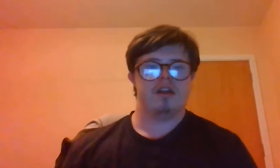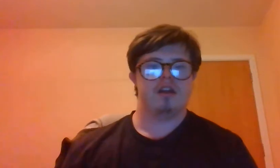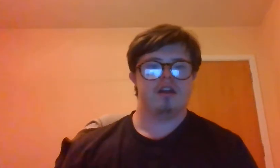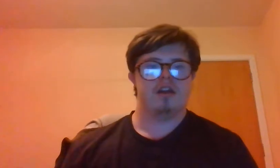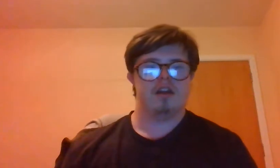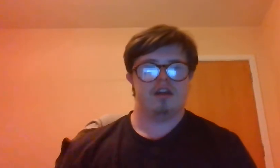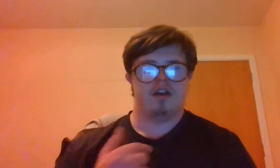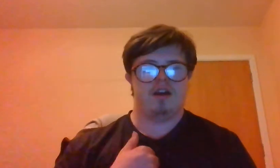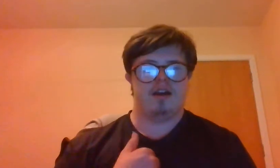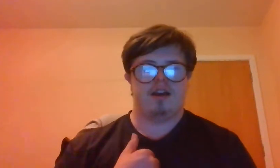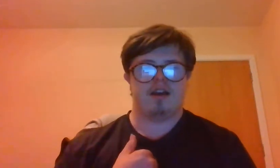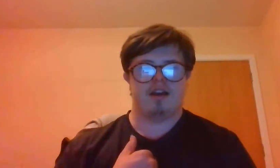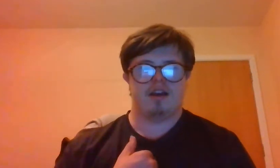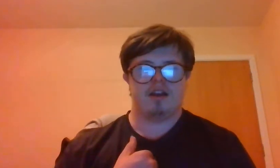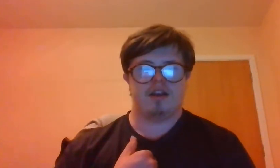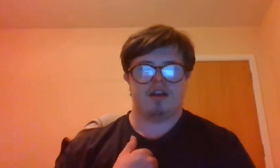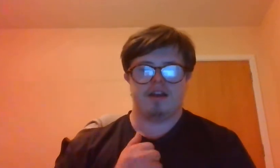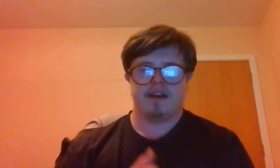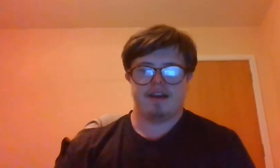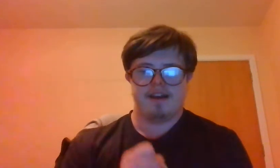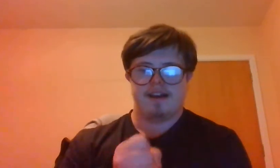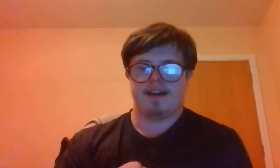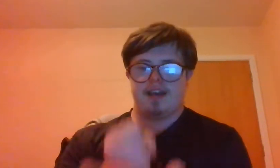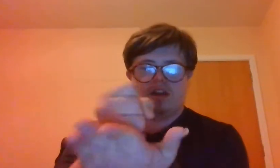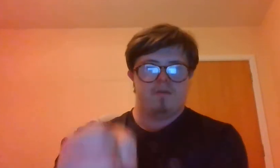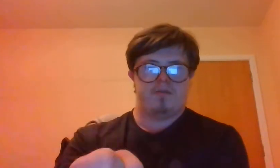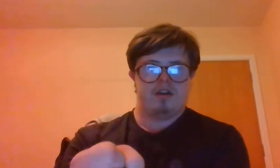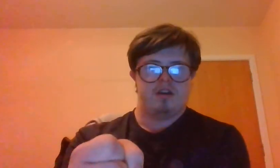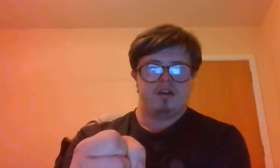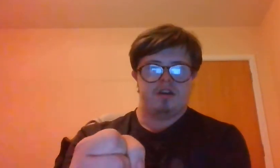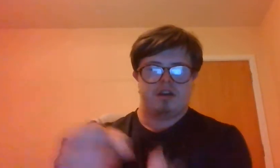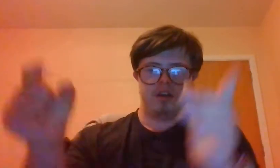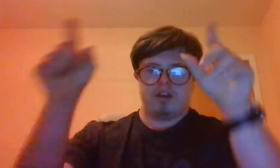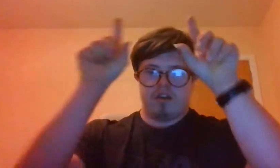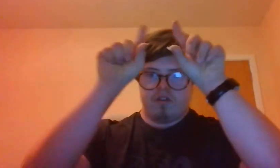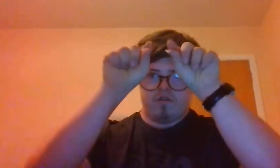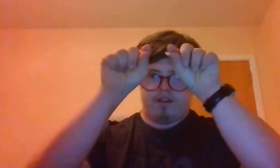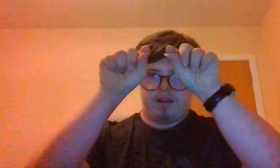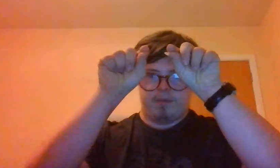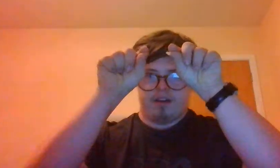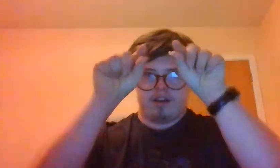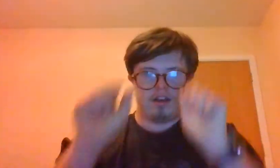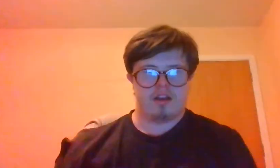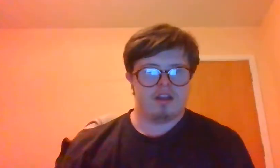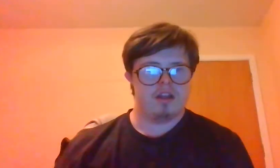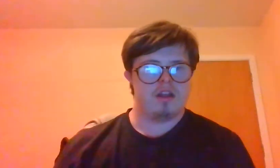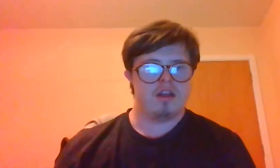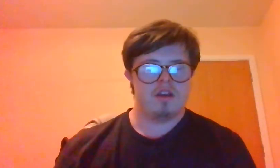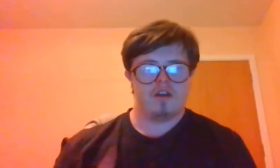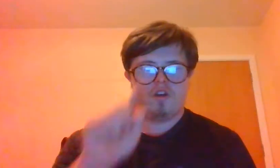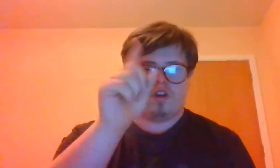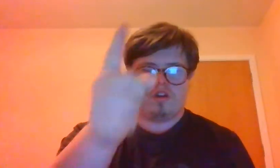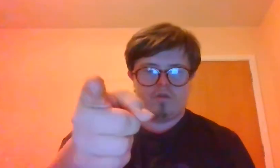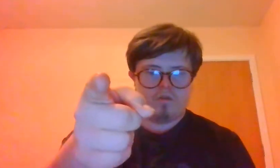I can't help dreaming. You